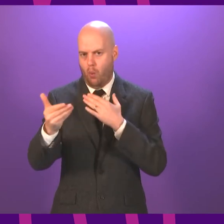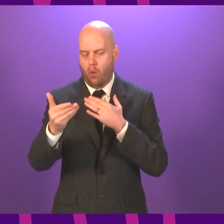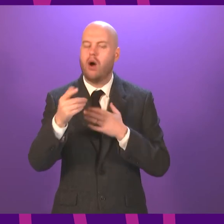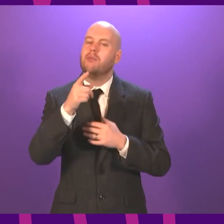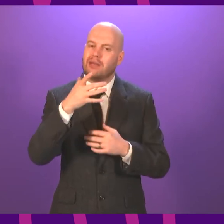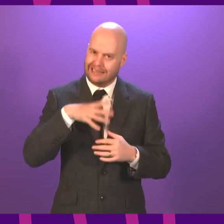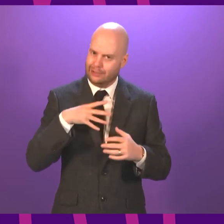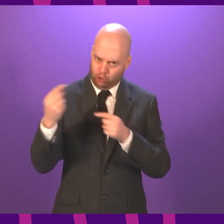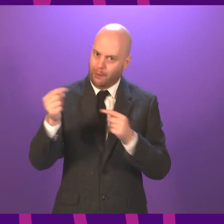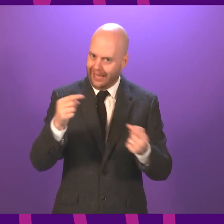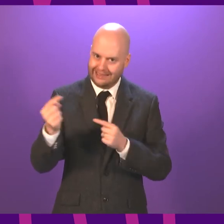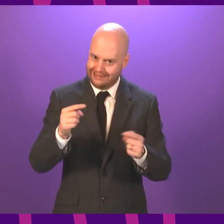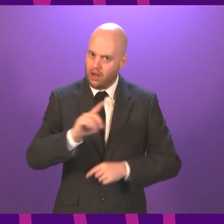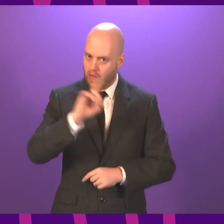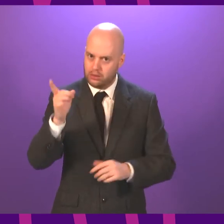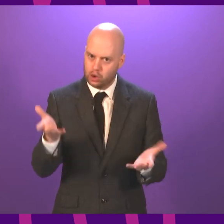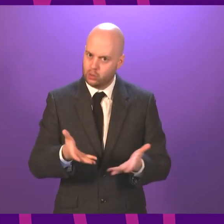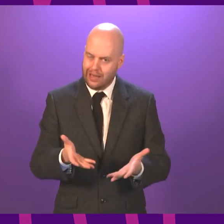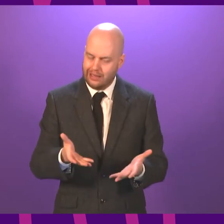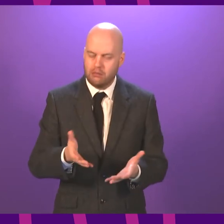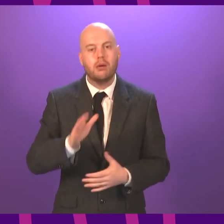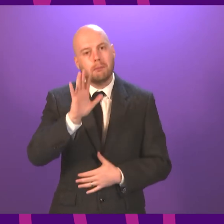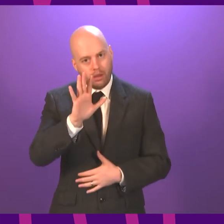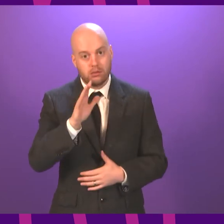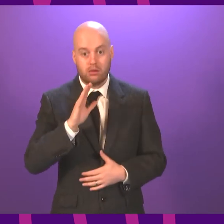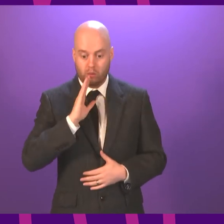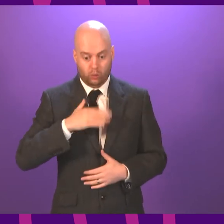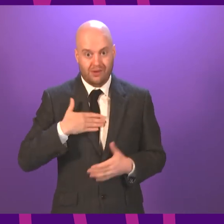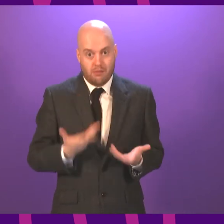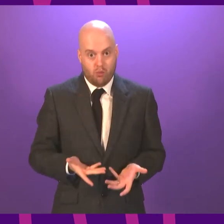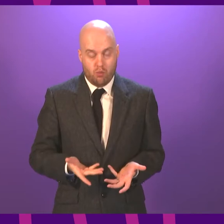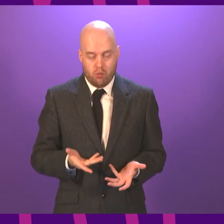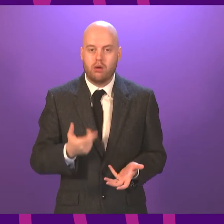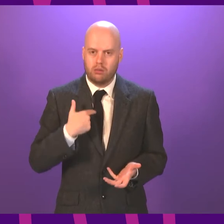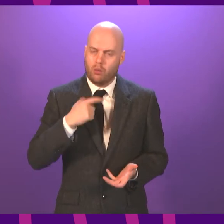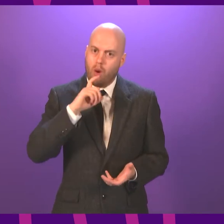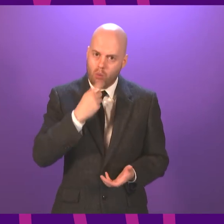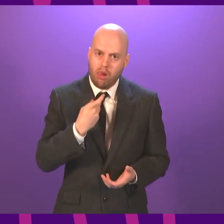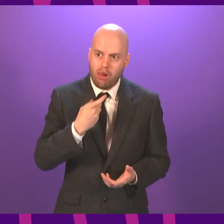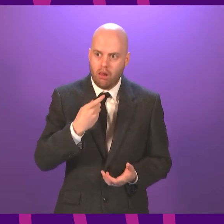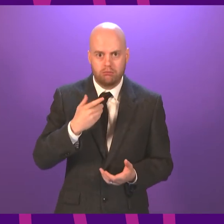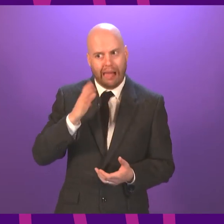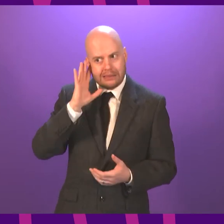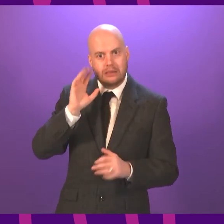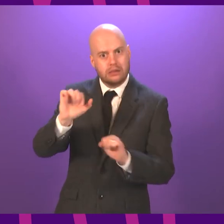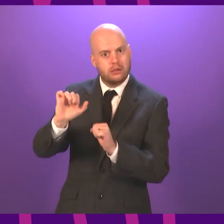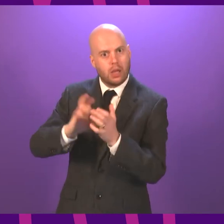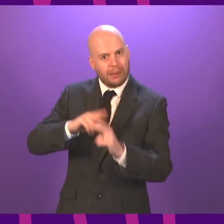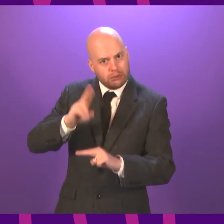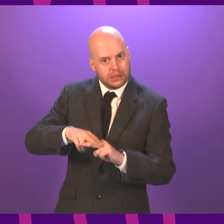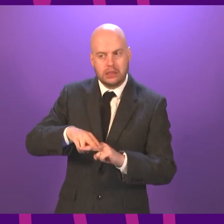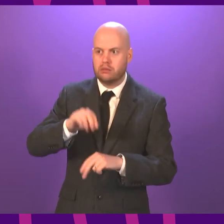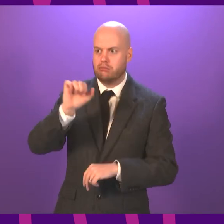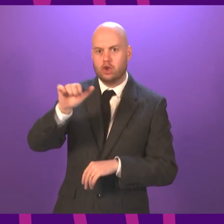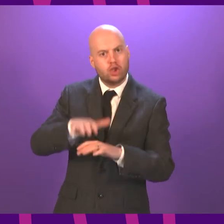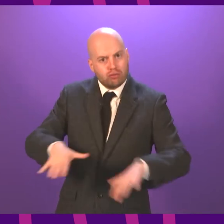today. We will continue to listen to young people, to teachers, to parents. We will continue to address concerns as far as we